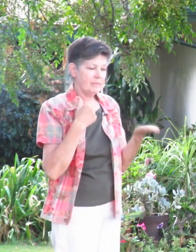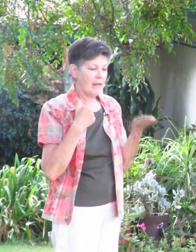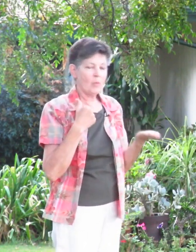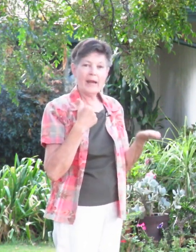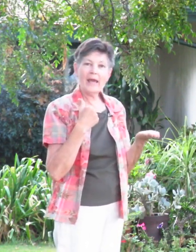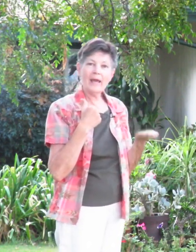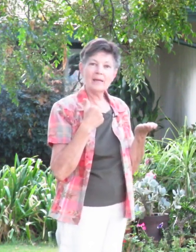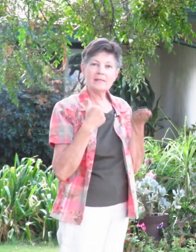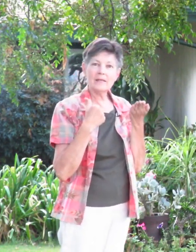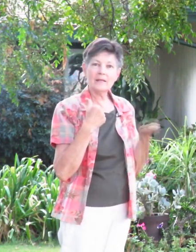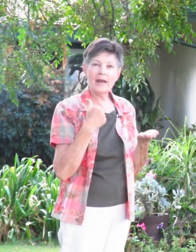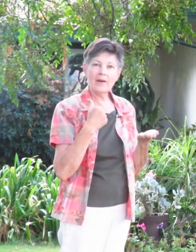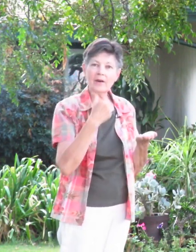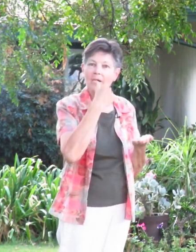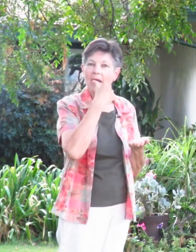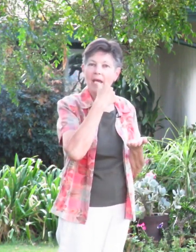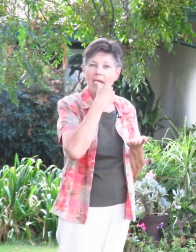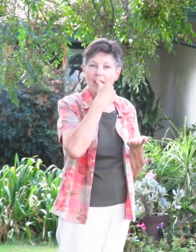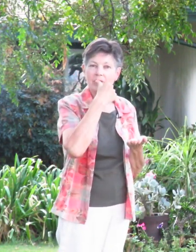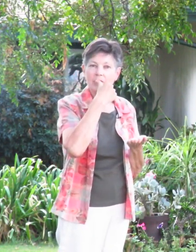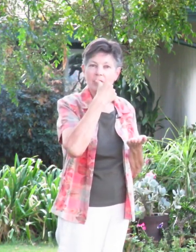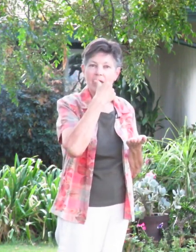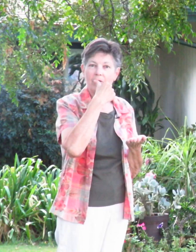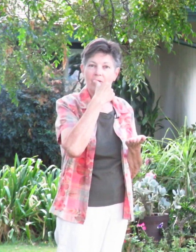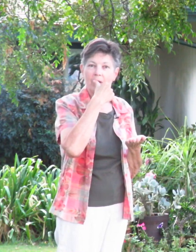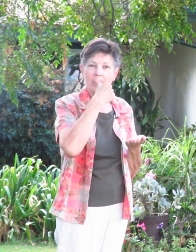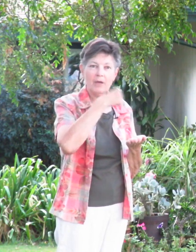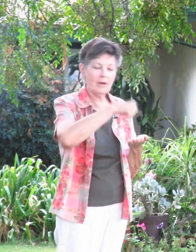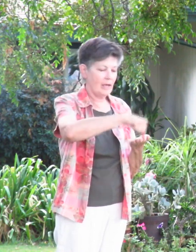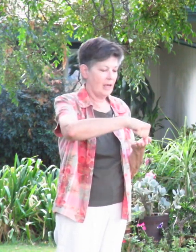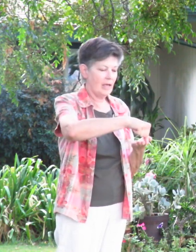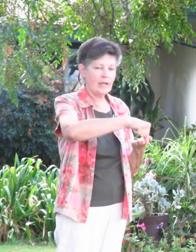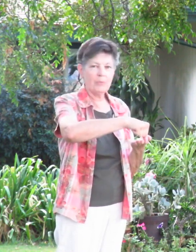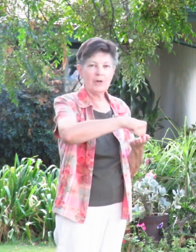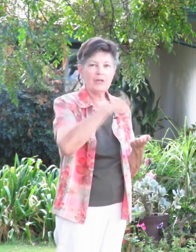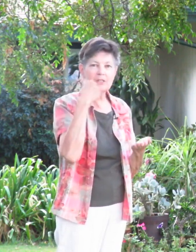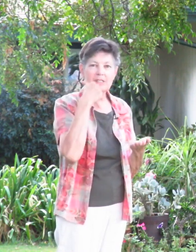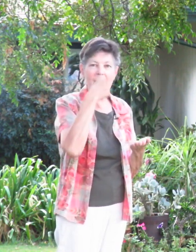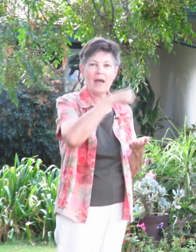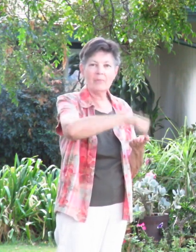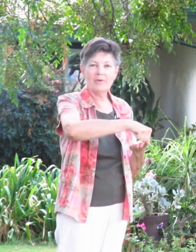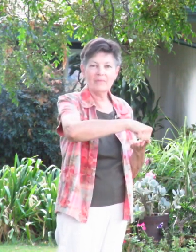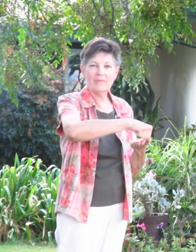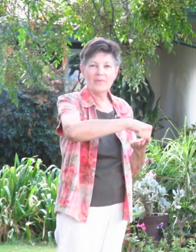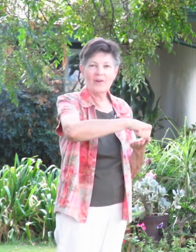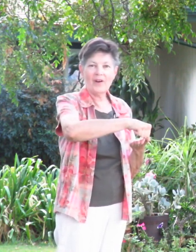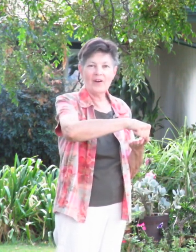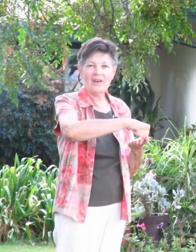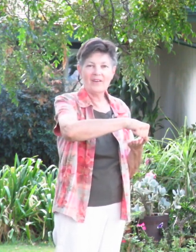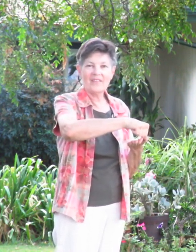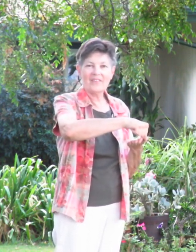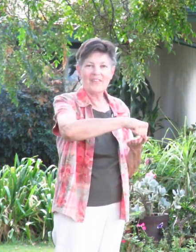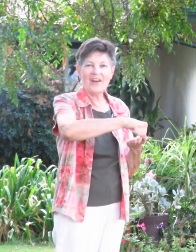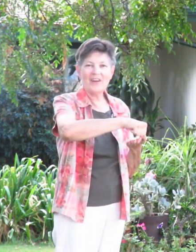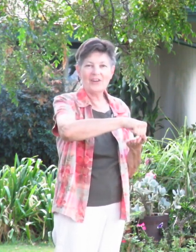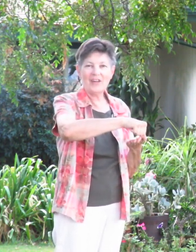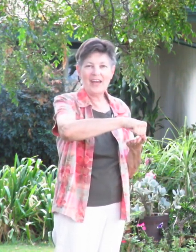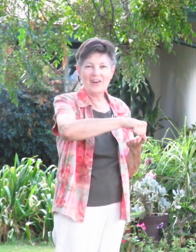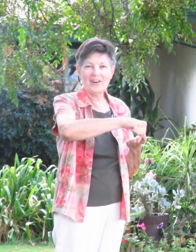like one hand is the letter. And so you take your thumb here, like you're putting your stamp on your letter.